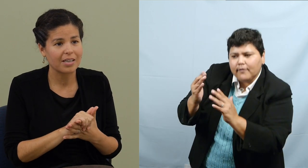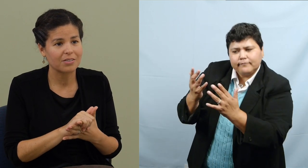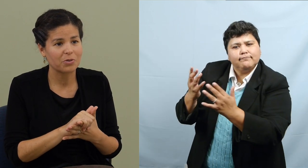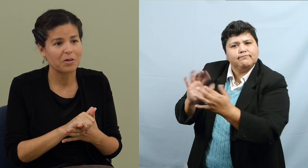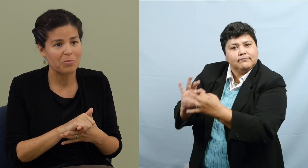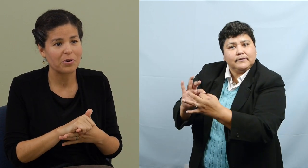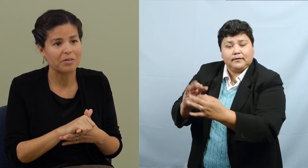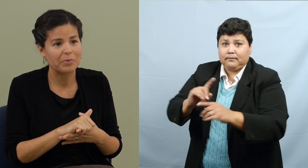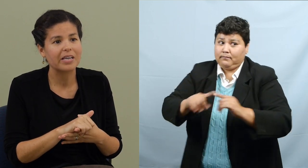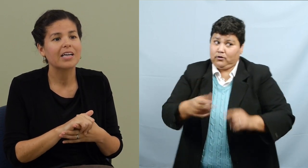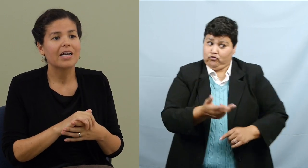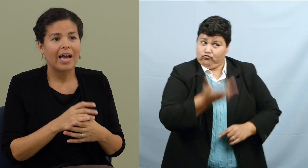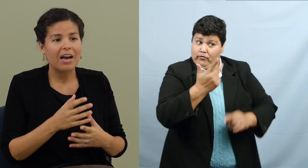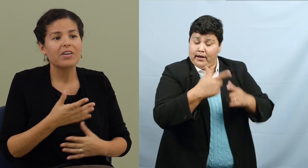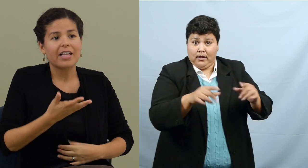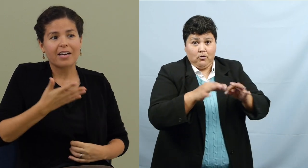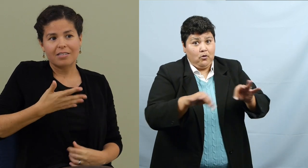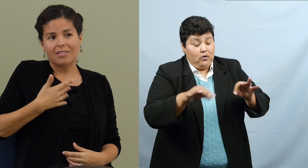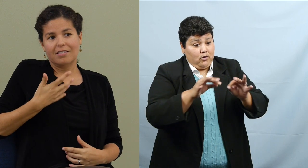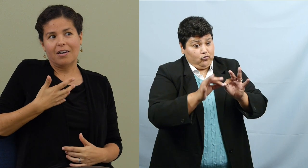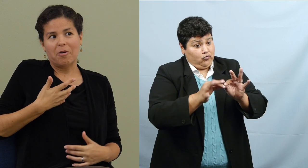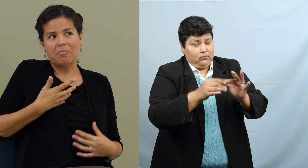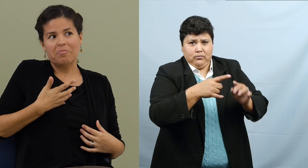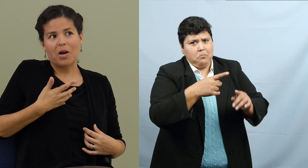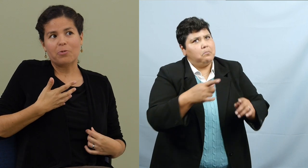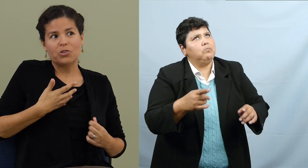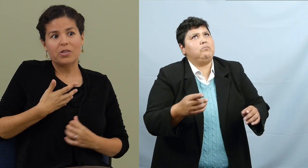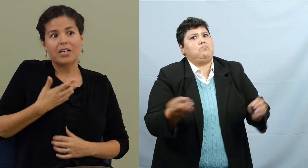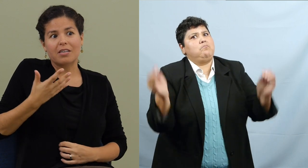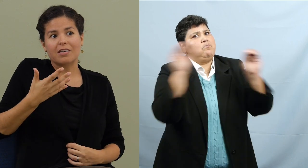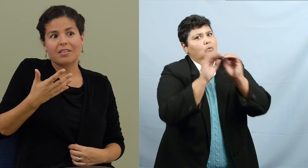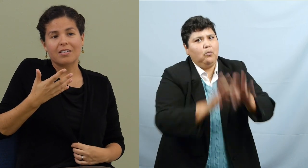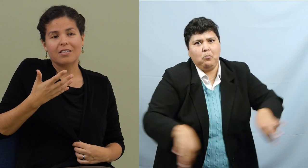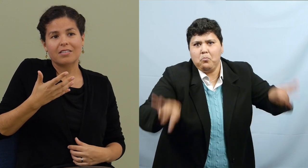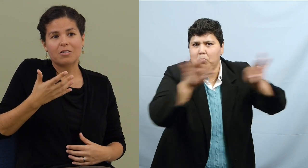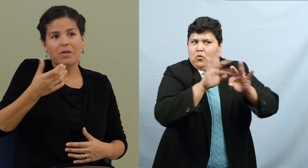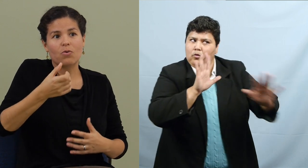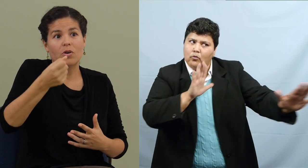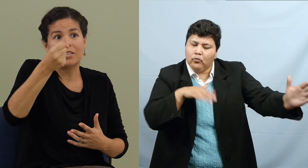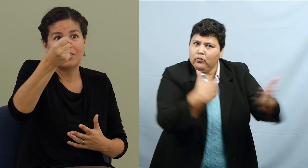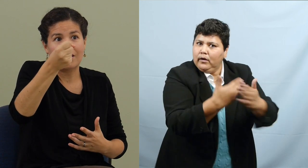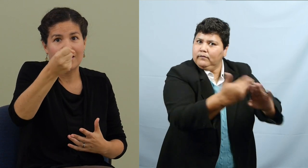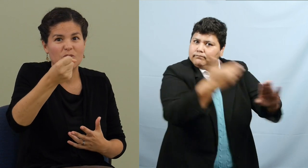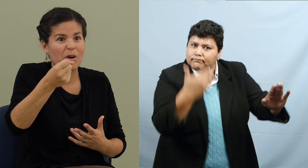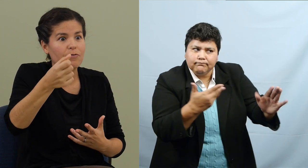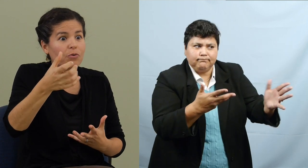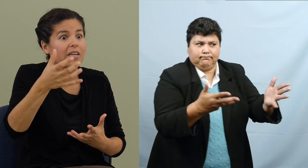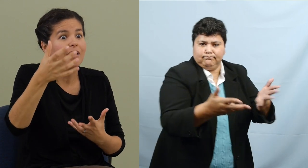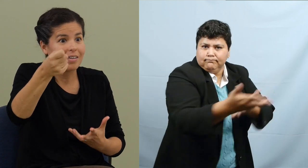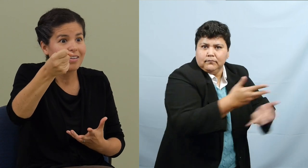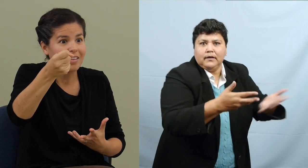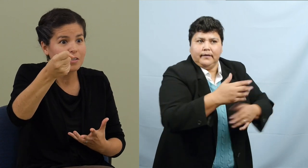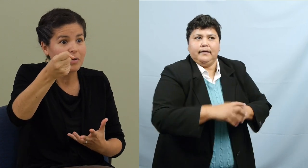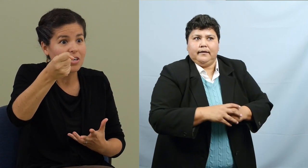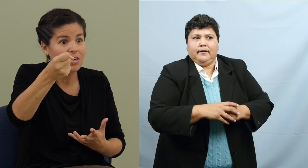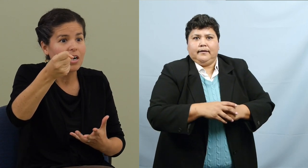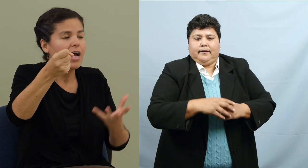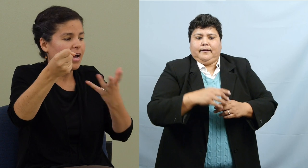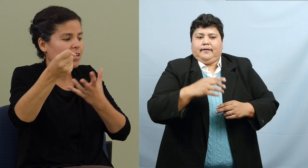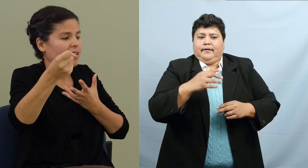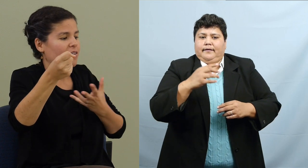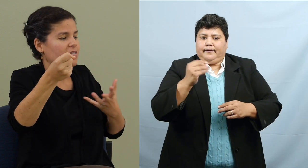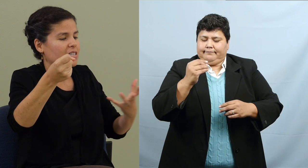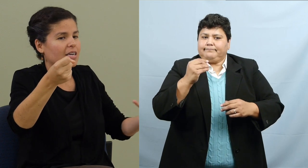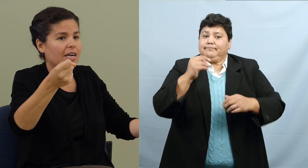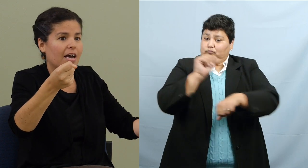-conference I think is really important, but having that, um, opportunity to, to be the one to, I guess, referee the speaker